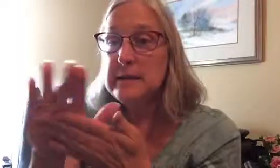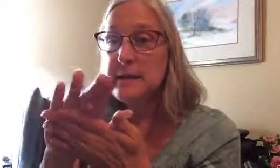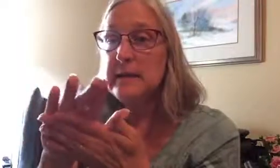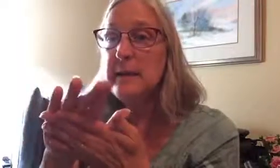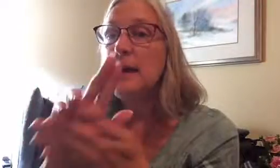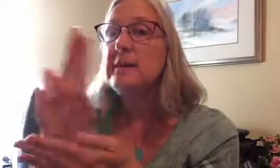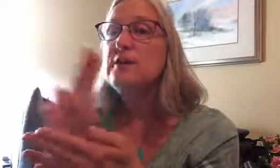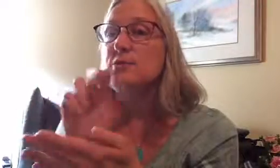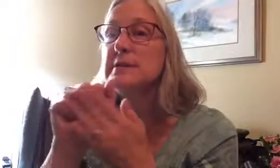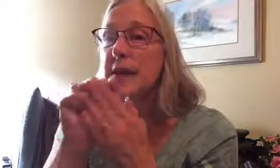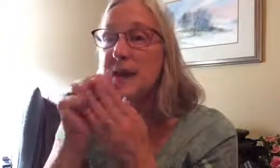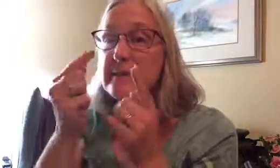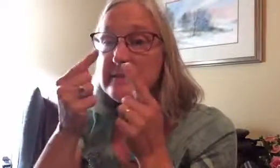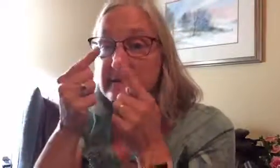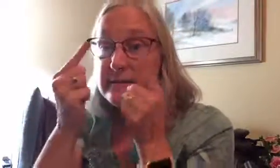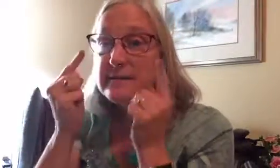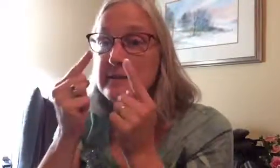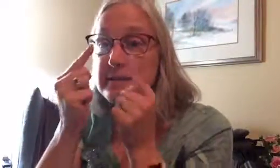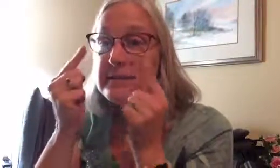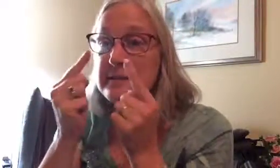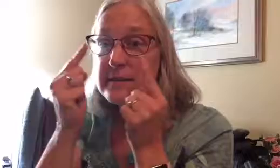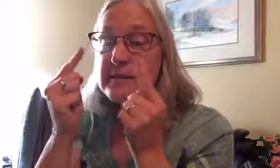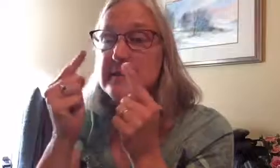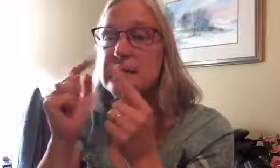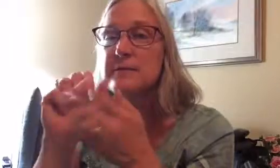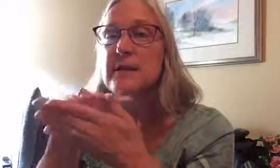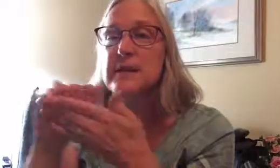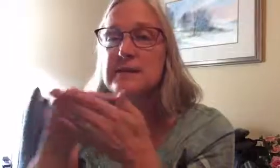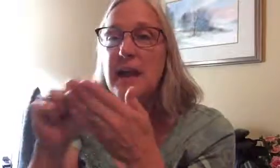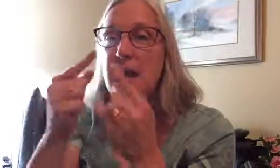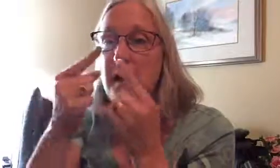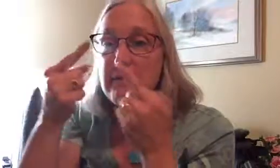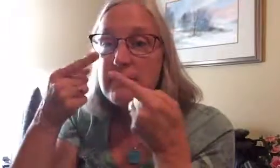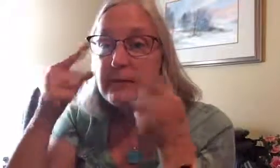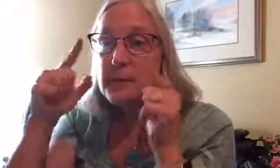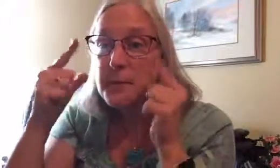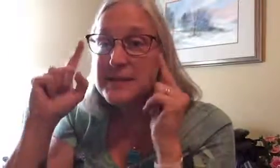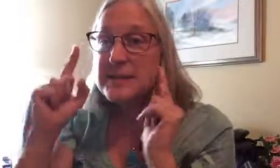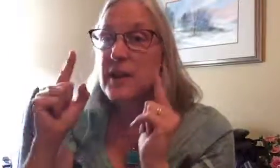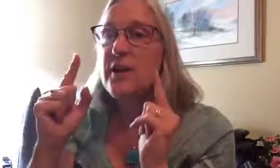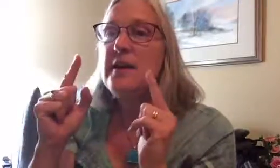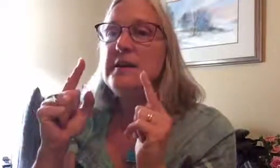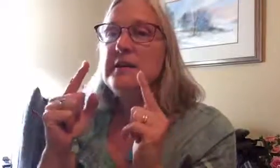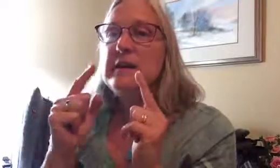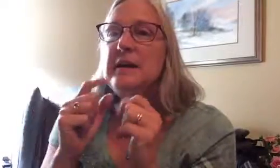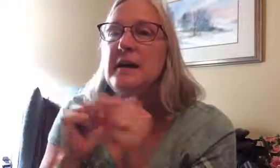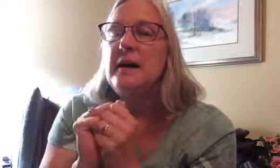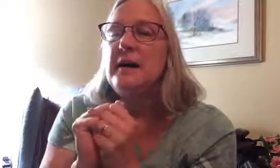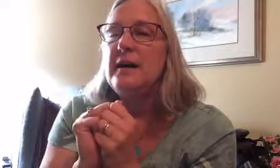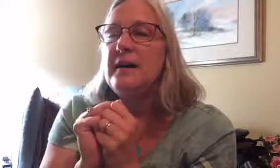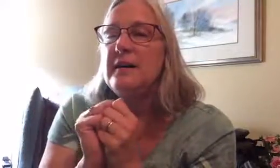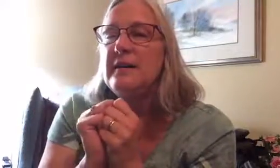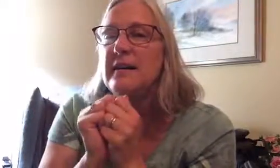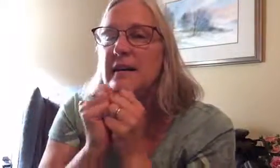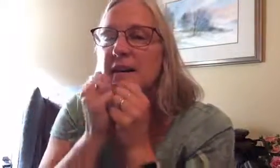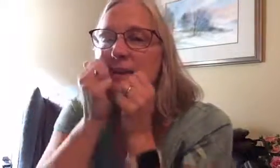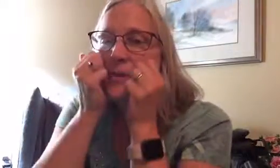I can use that to take off the mascara, I could